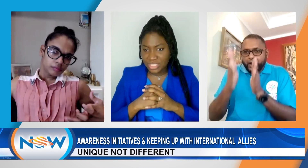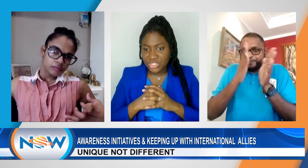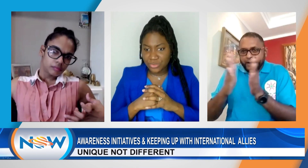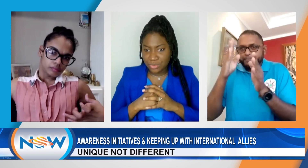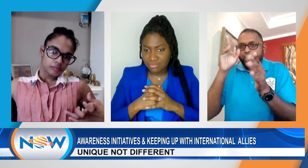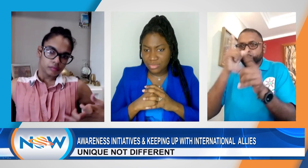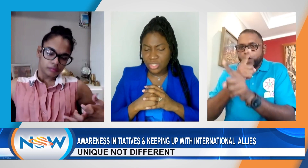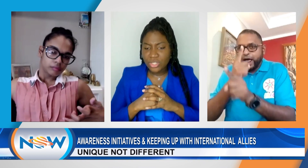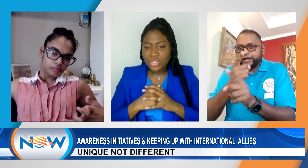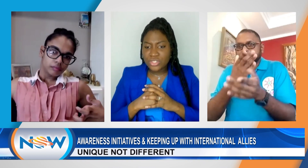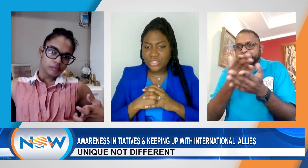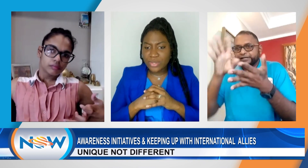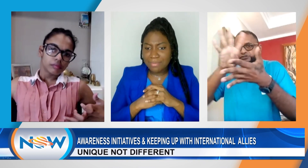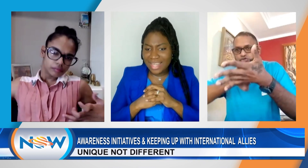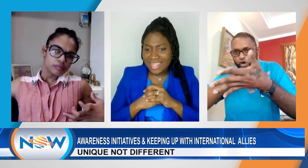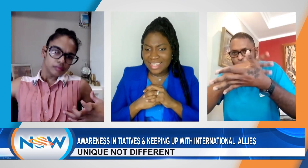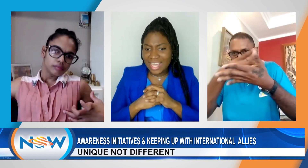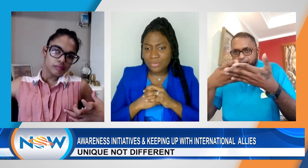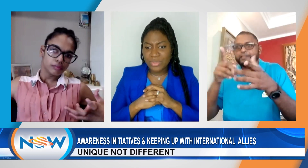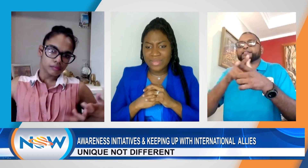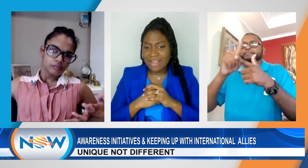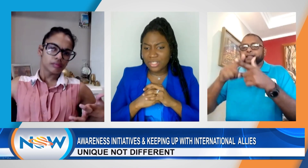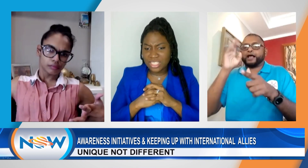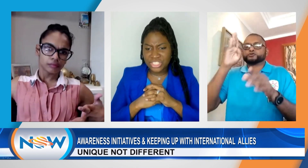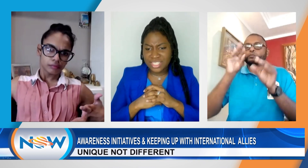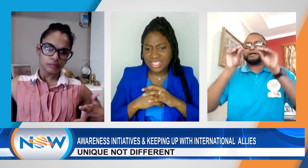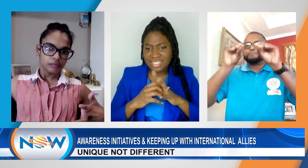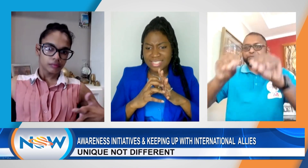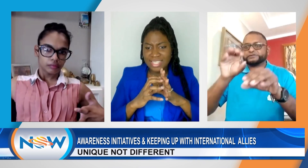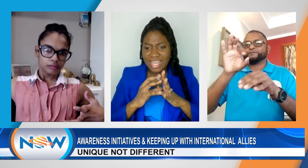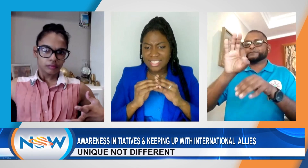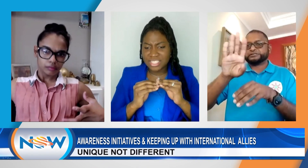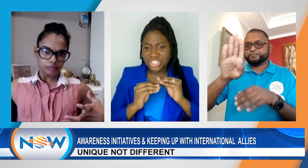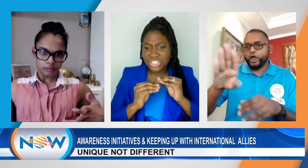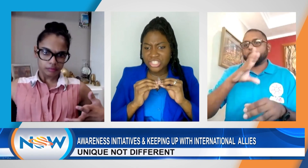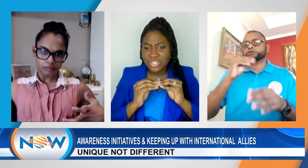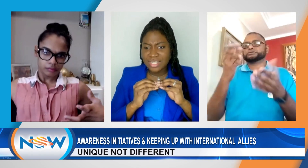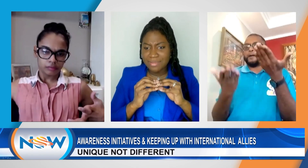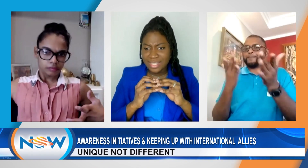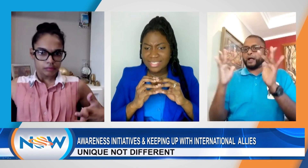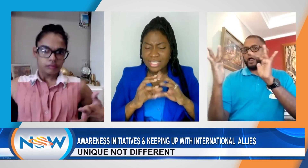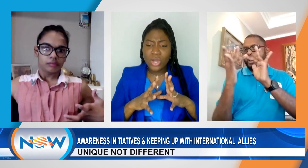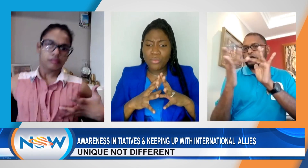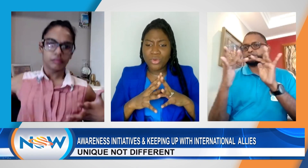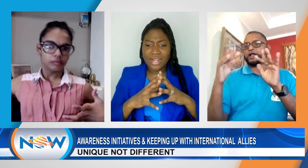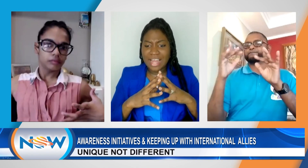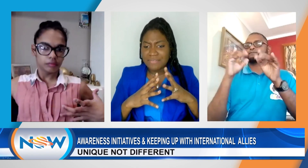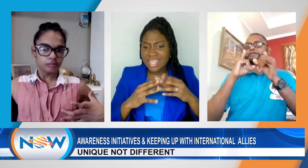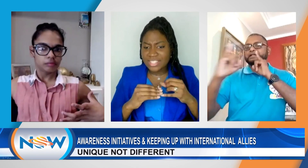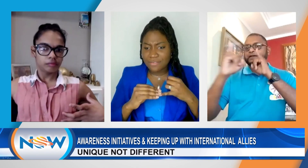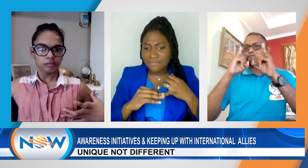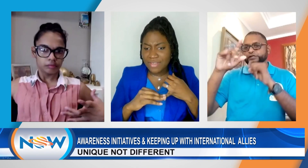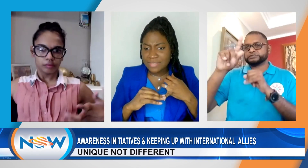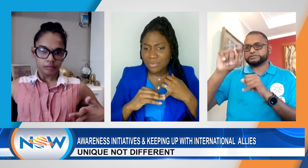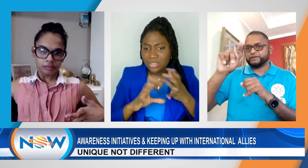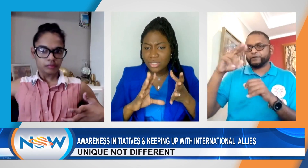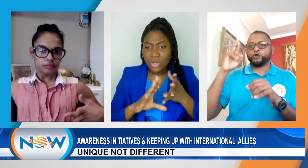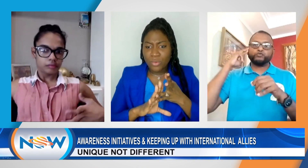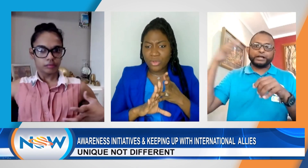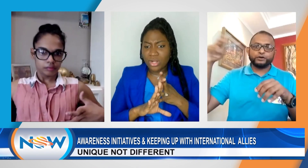in June. So in planning that we have all the logistics and certain schedule in place, we're going to advertise on Facebook, we're